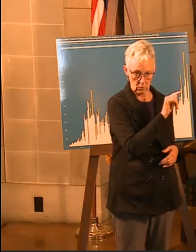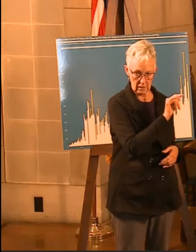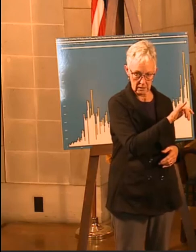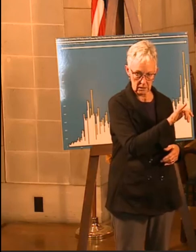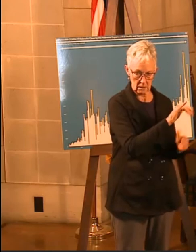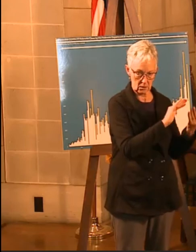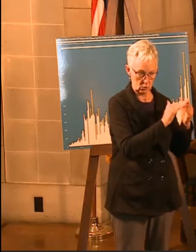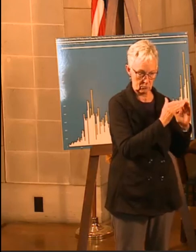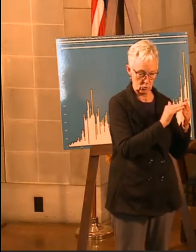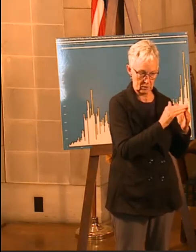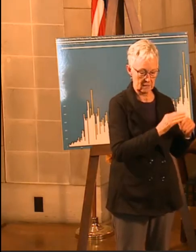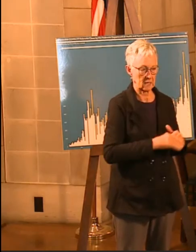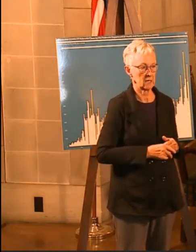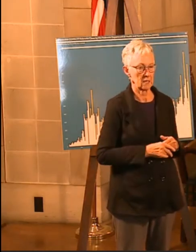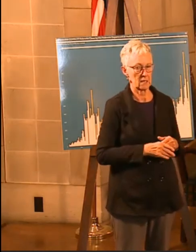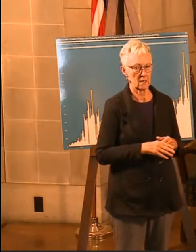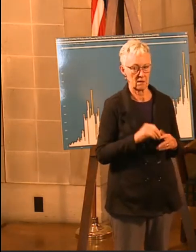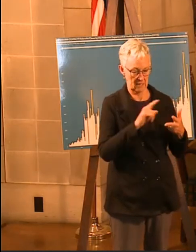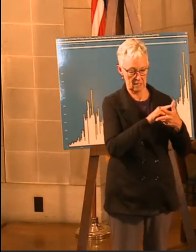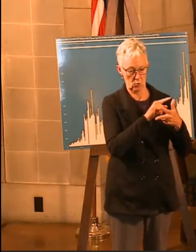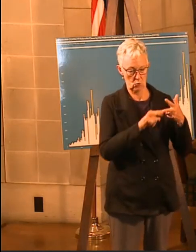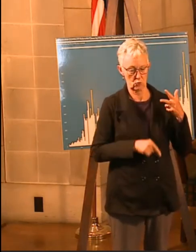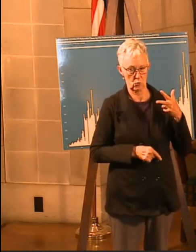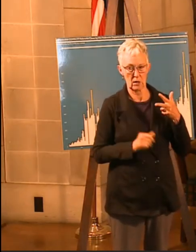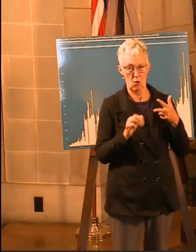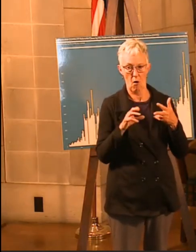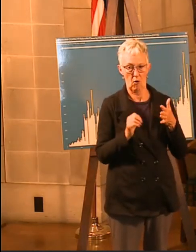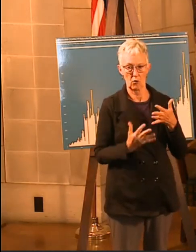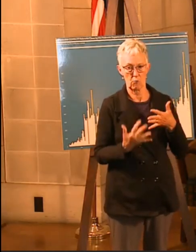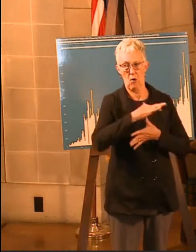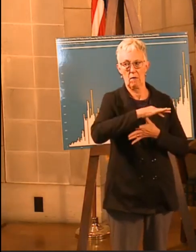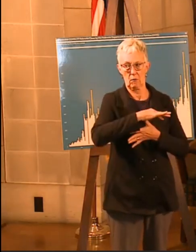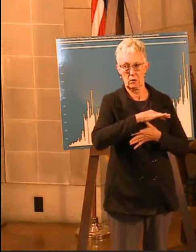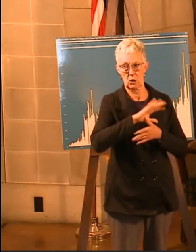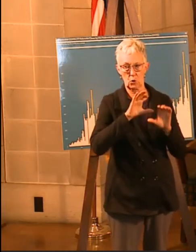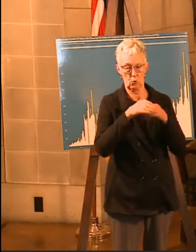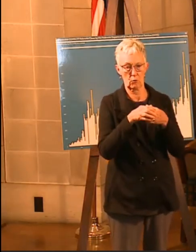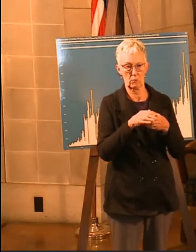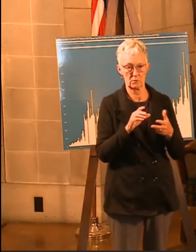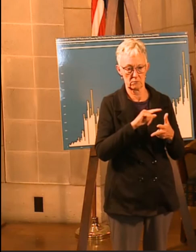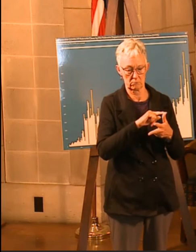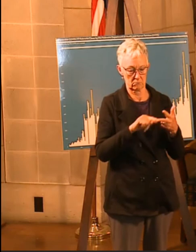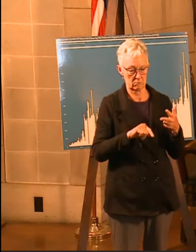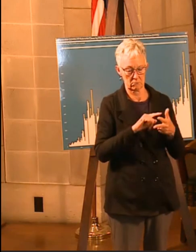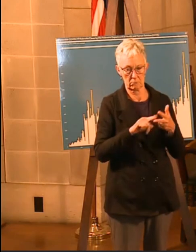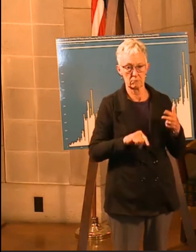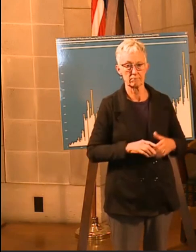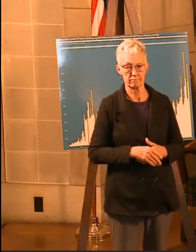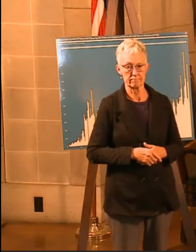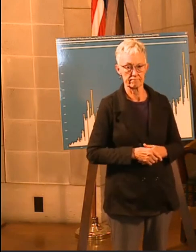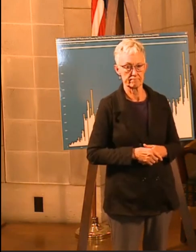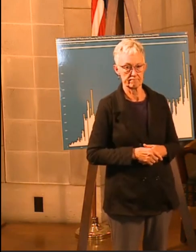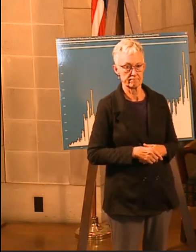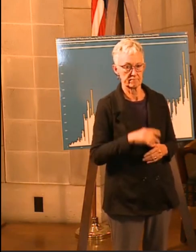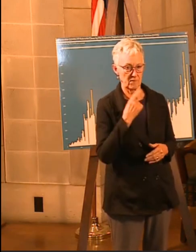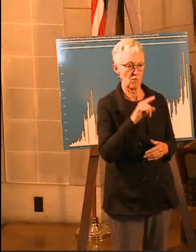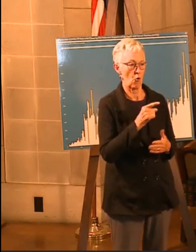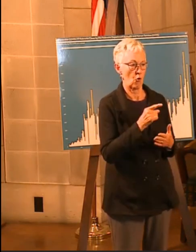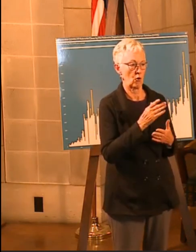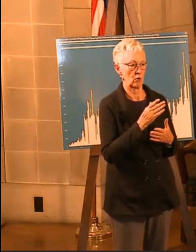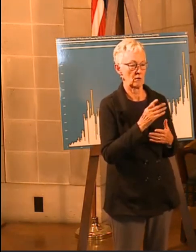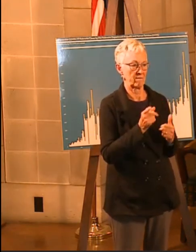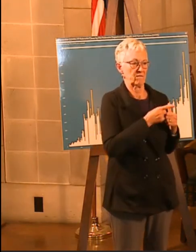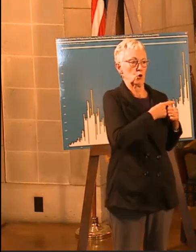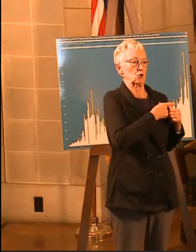I think those are the main three right now that will be prioritized for the vaccination, phase 1A vaccination.